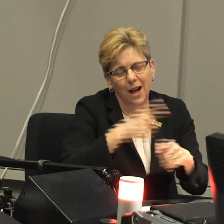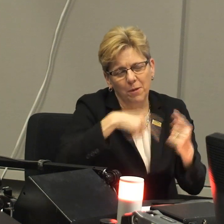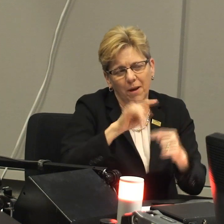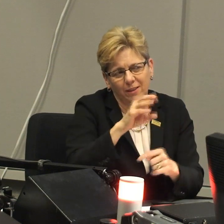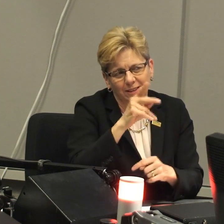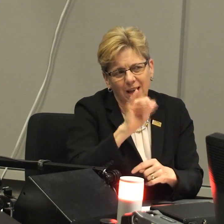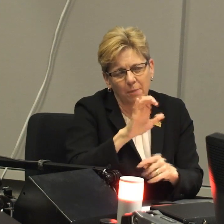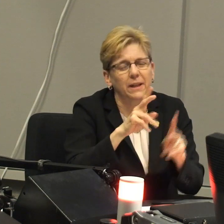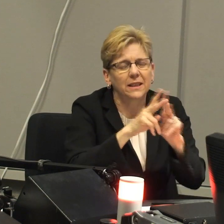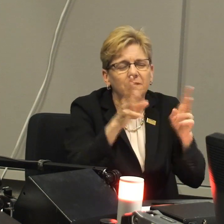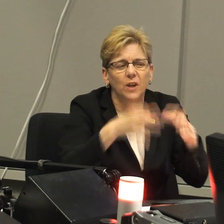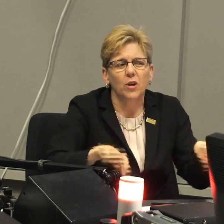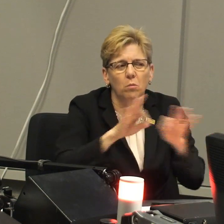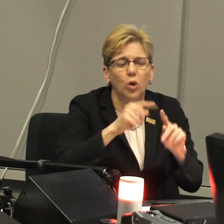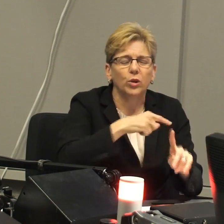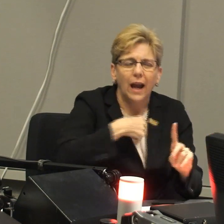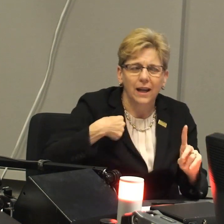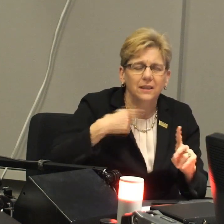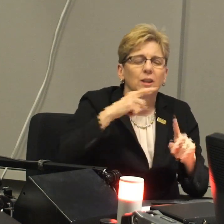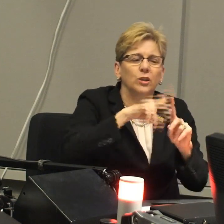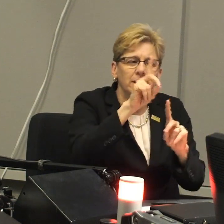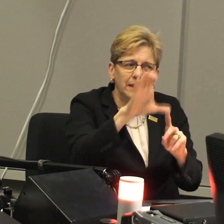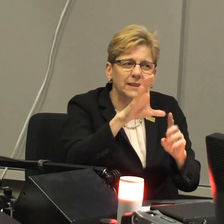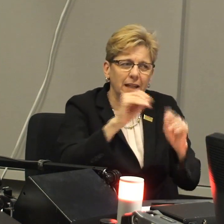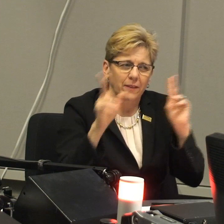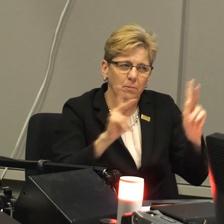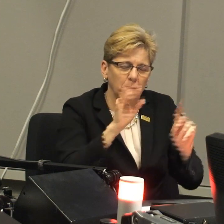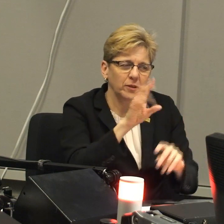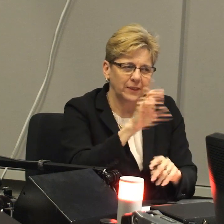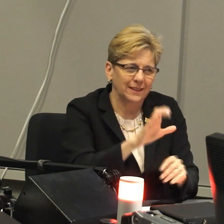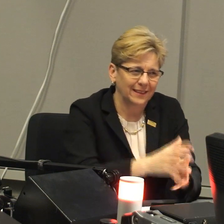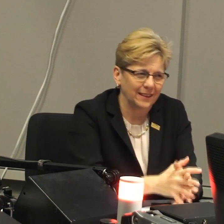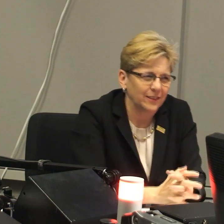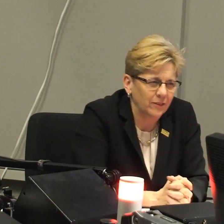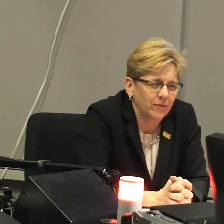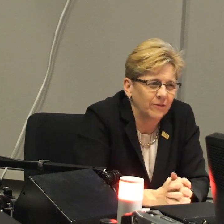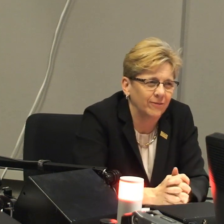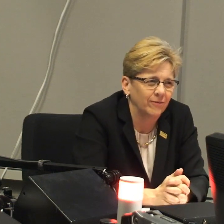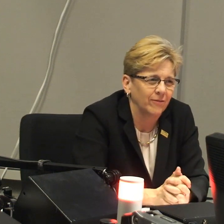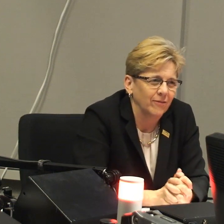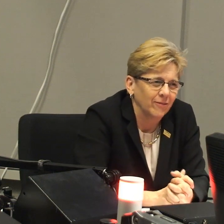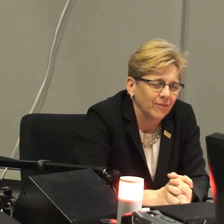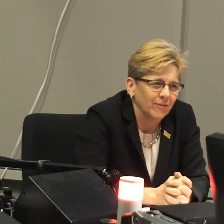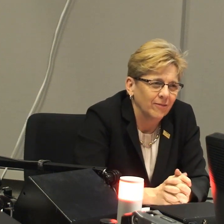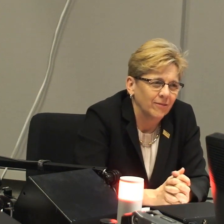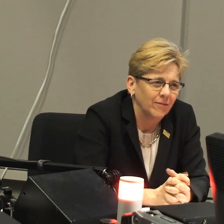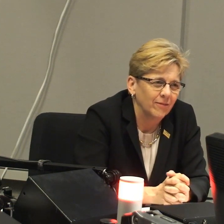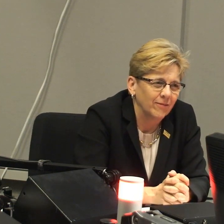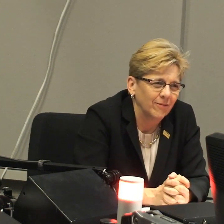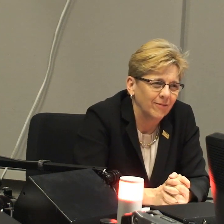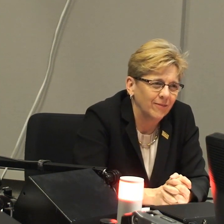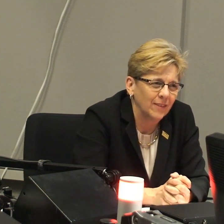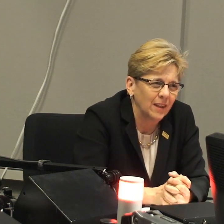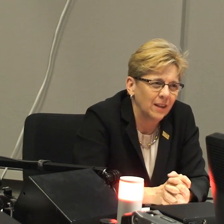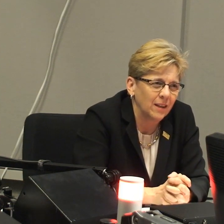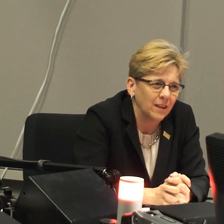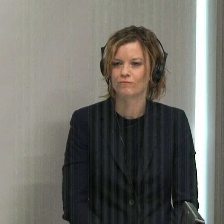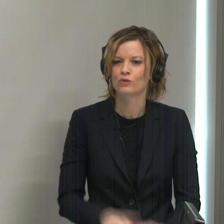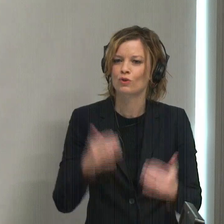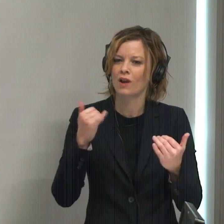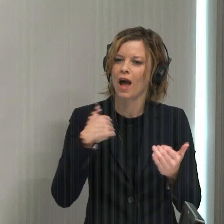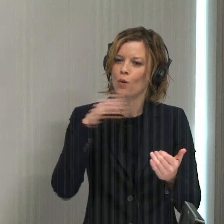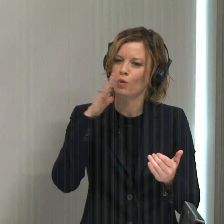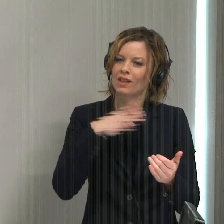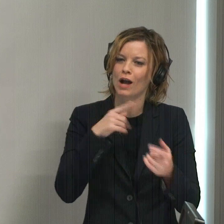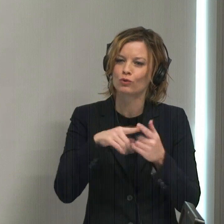deepen those conversations as time goes on related to this topic because it is important for us as well as the folks in D.C. I'd like to talk